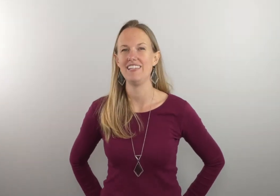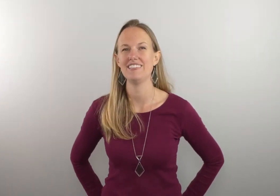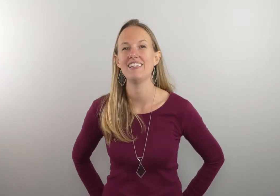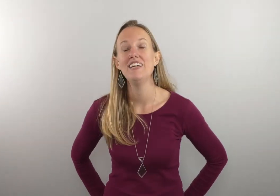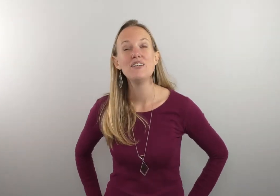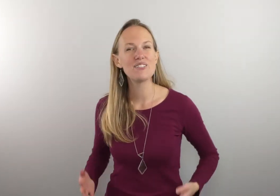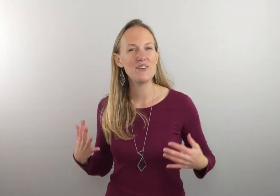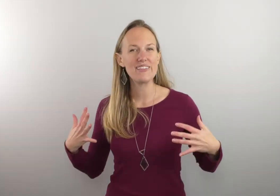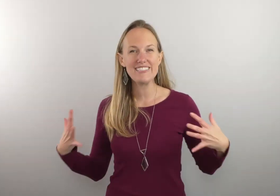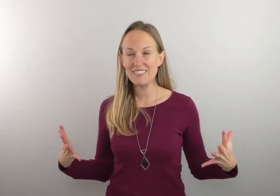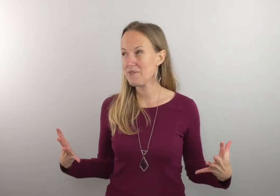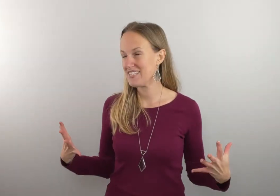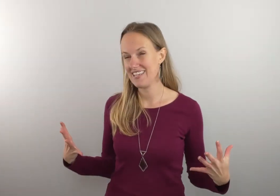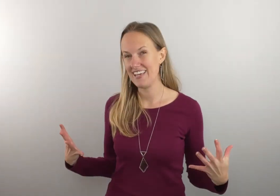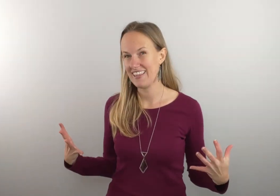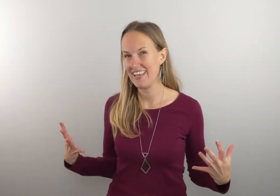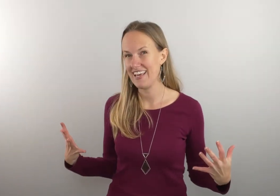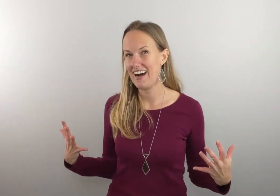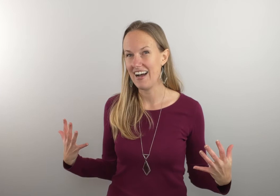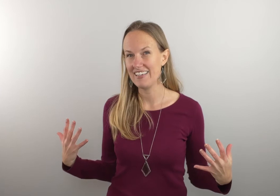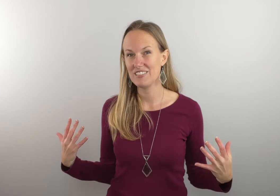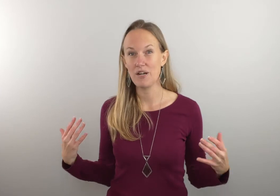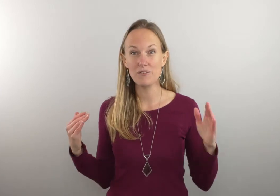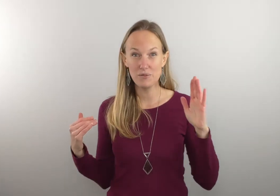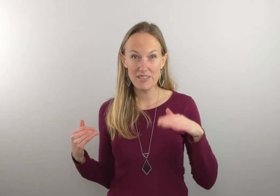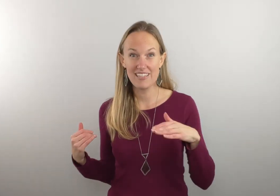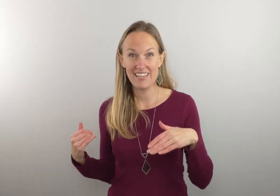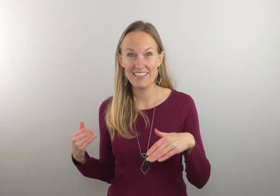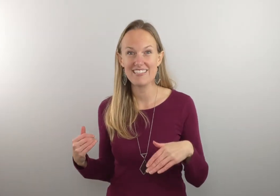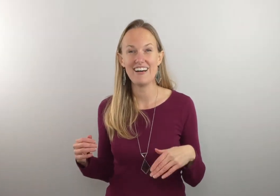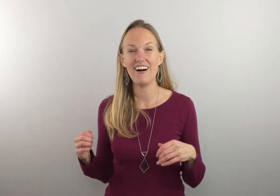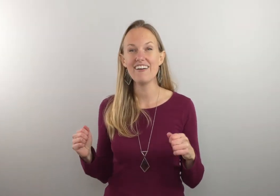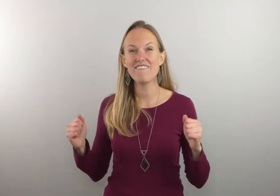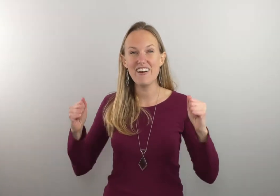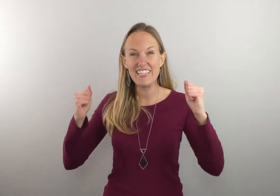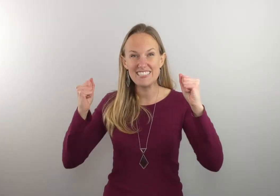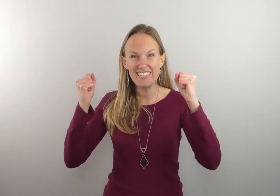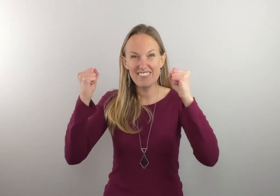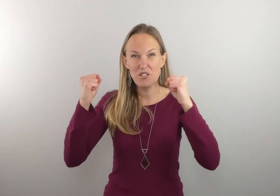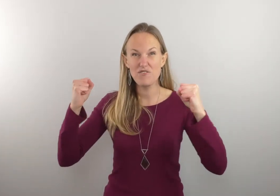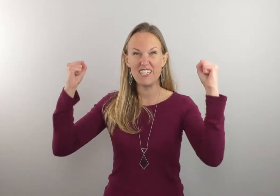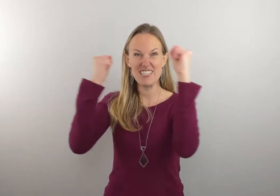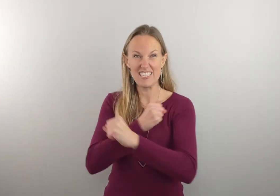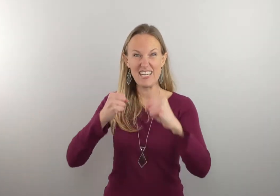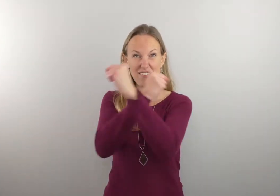so this is a mistake that I struggled with in this song fight you have two fists and kind of